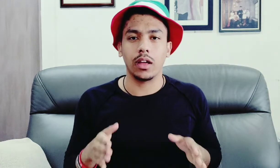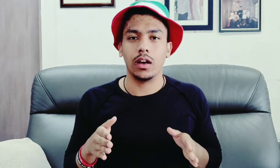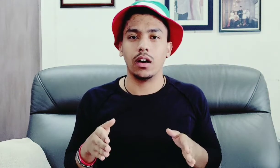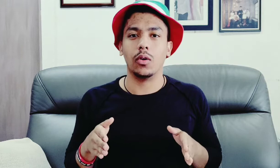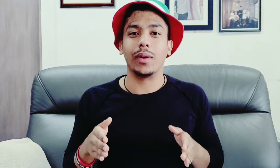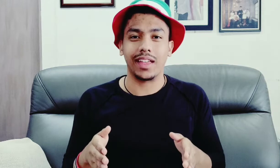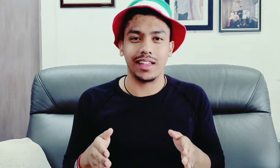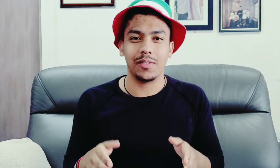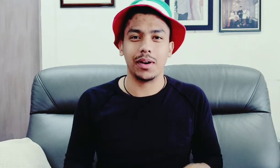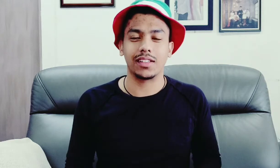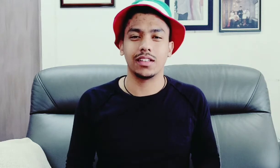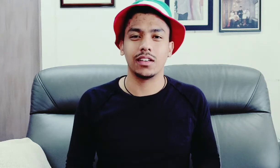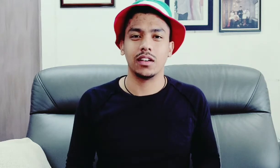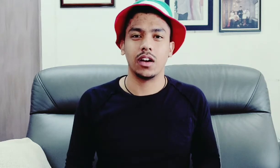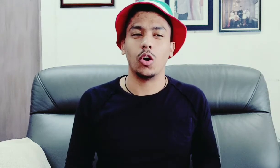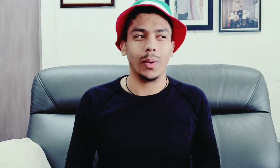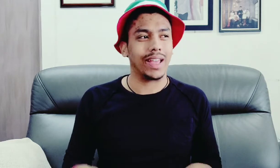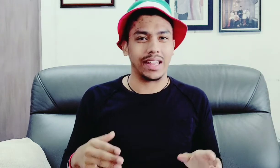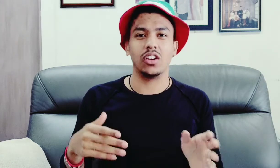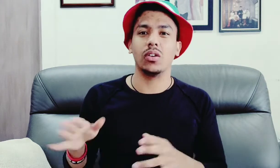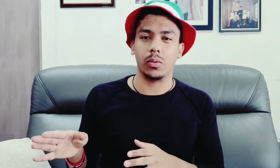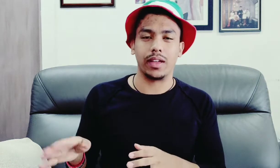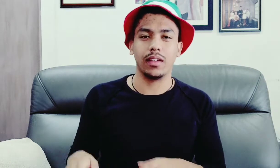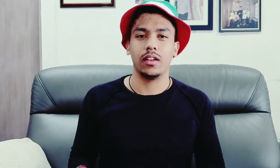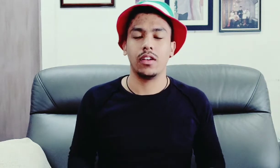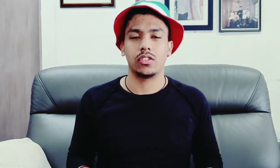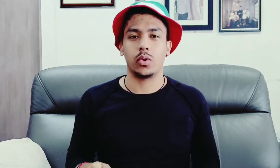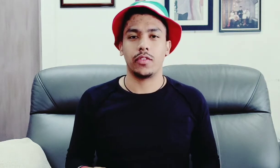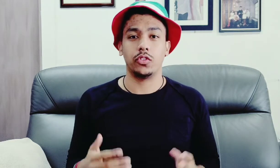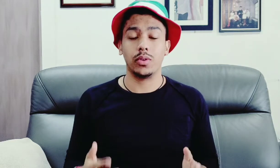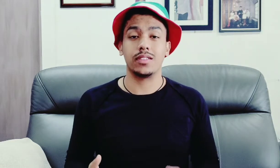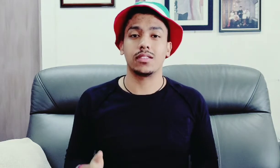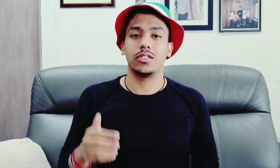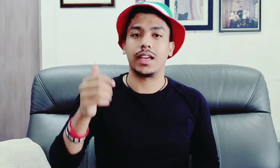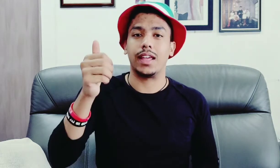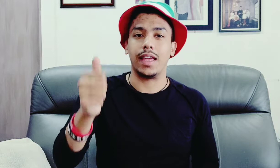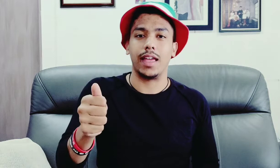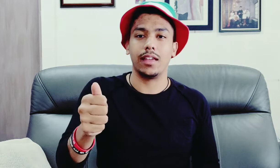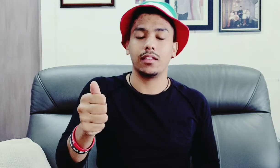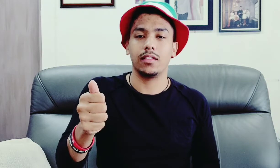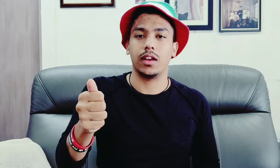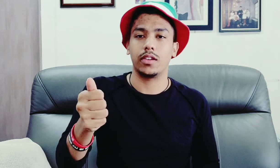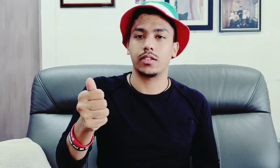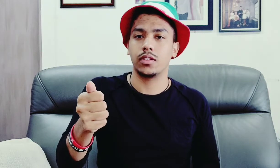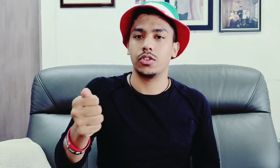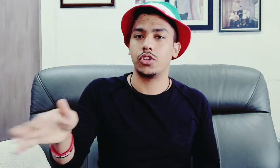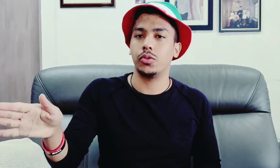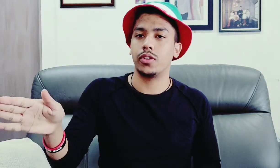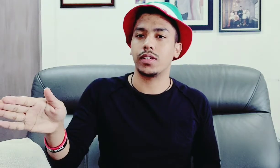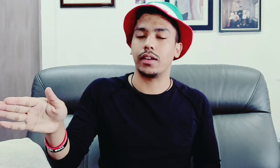away but away like go away so what you have to do is take an a and just shoot to the